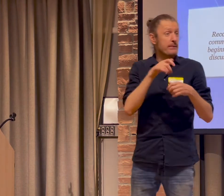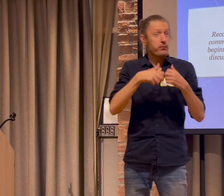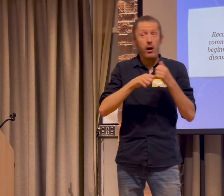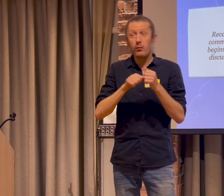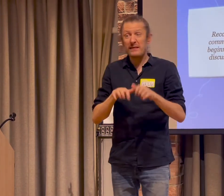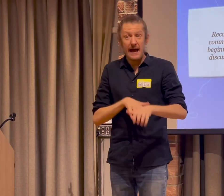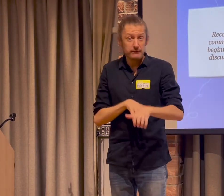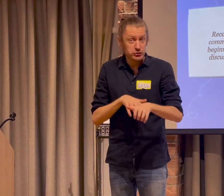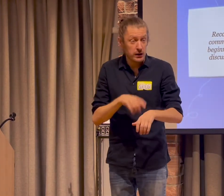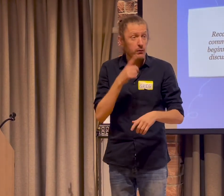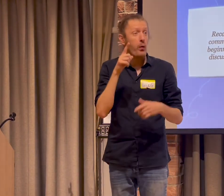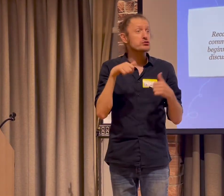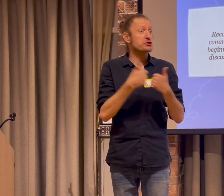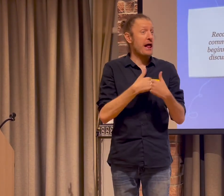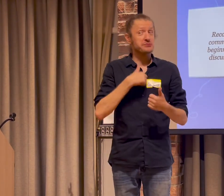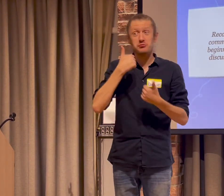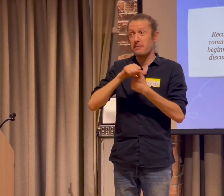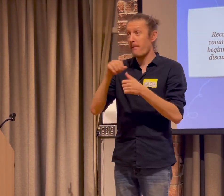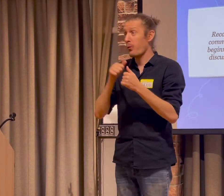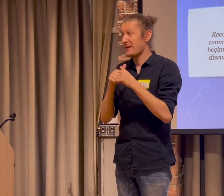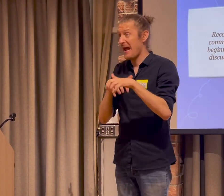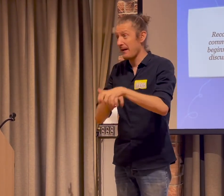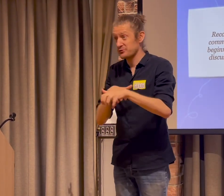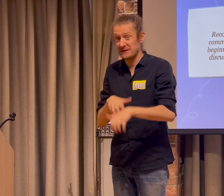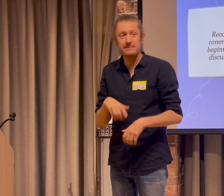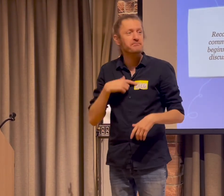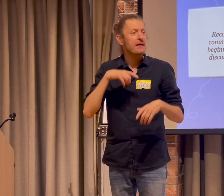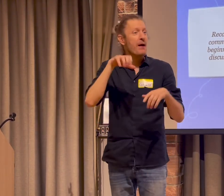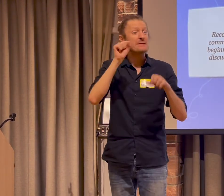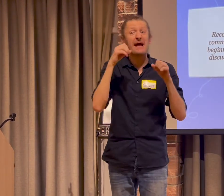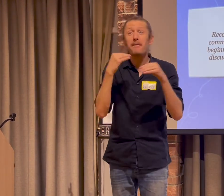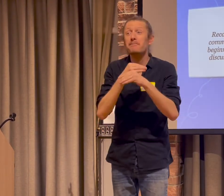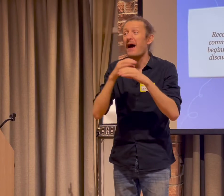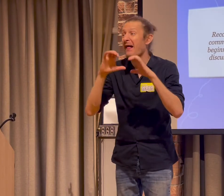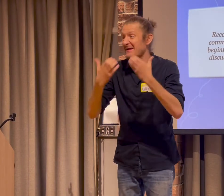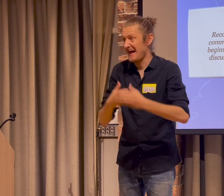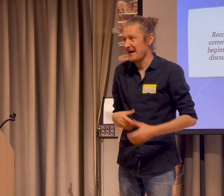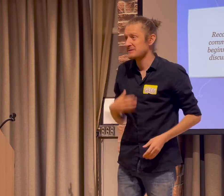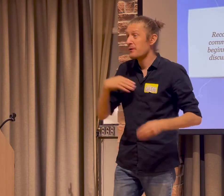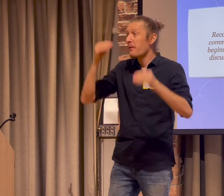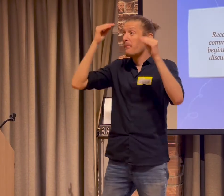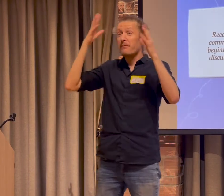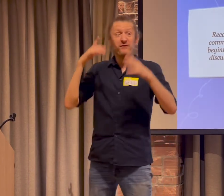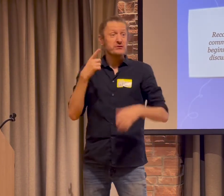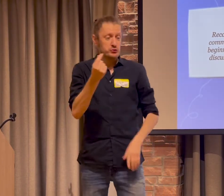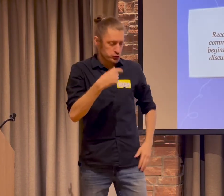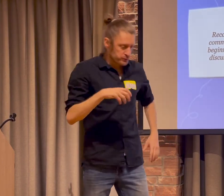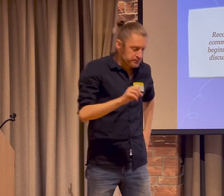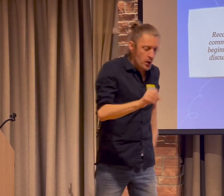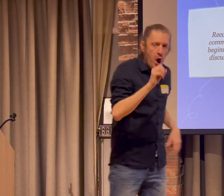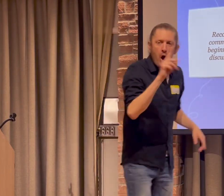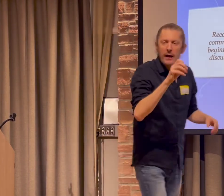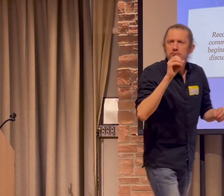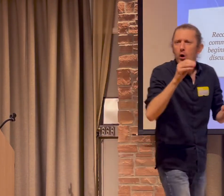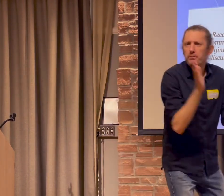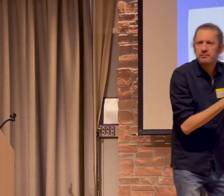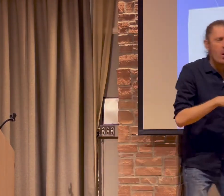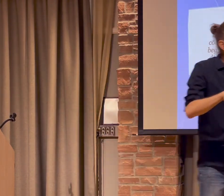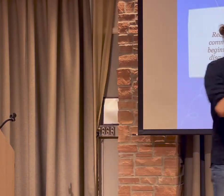than people who are hearing in that same environment. Same with captionists. For example, I